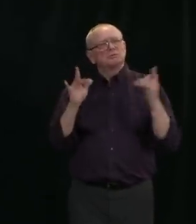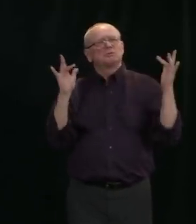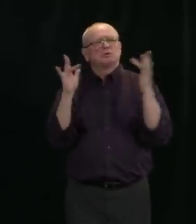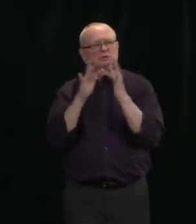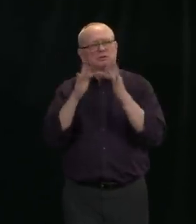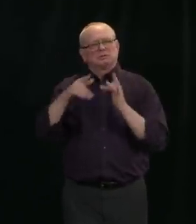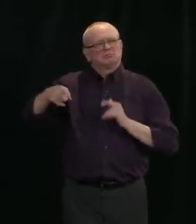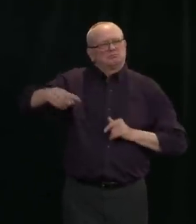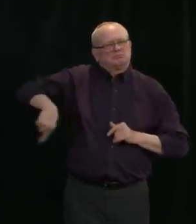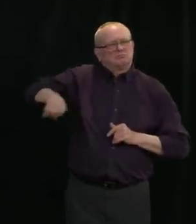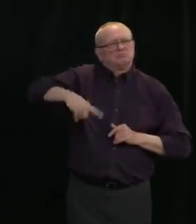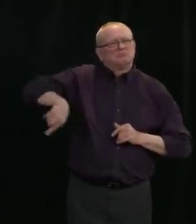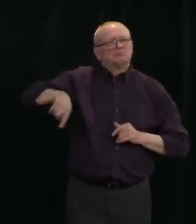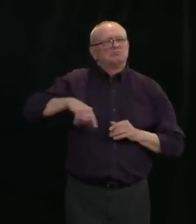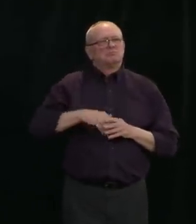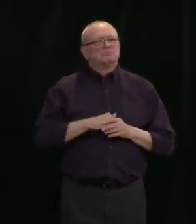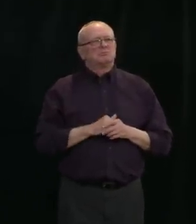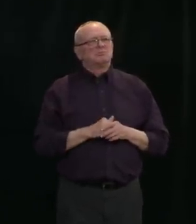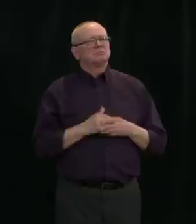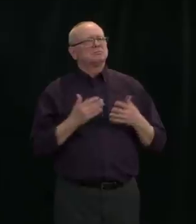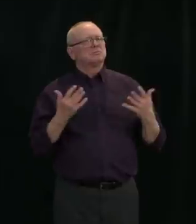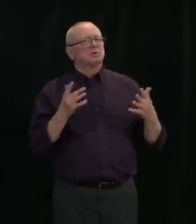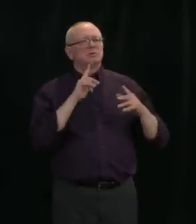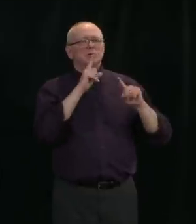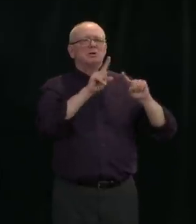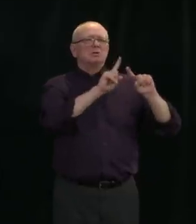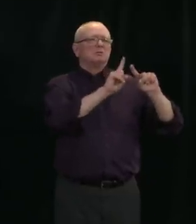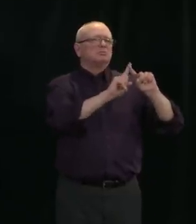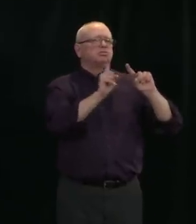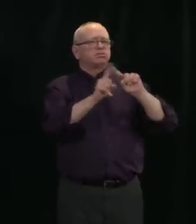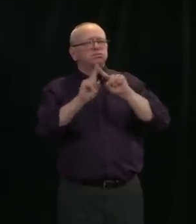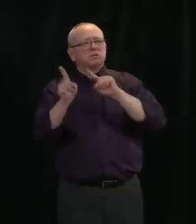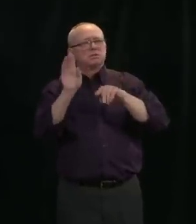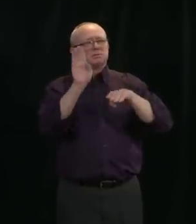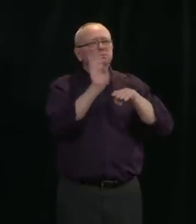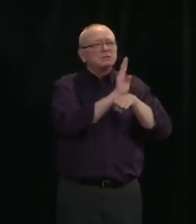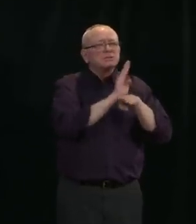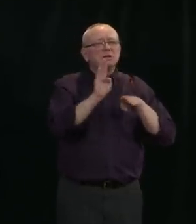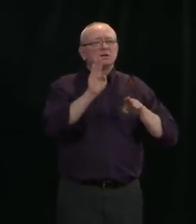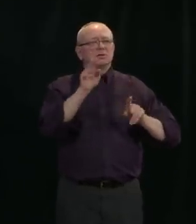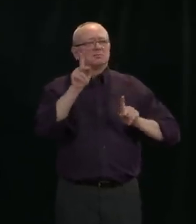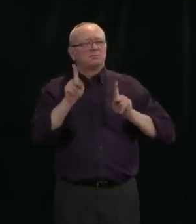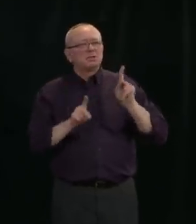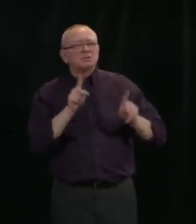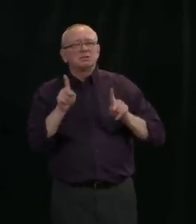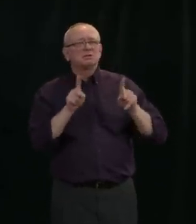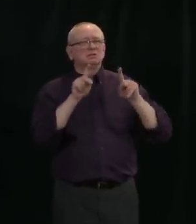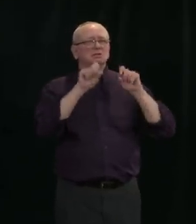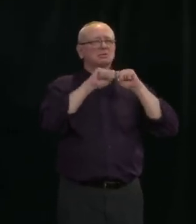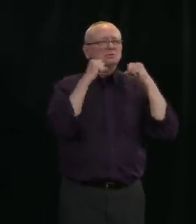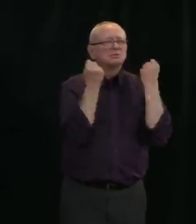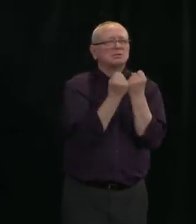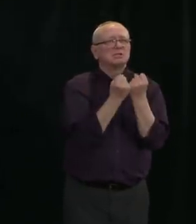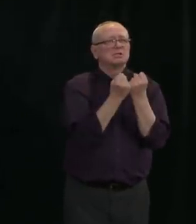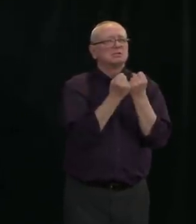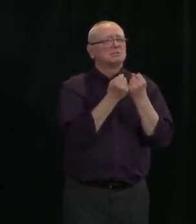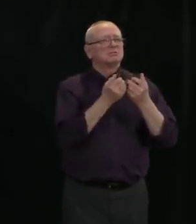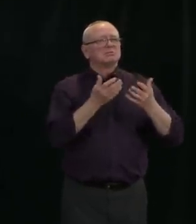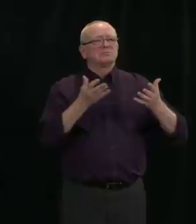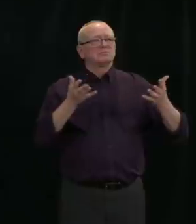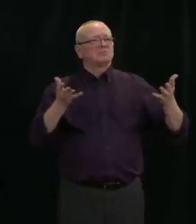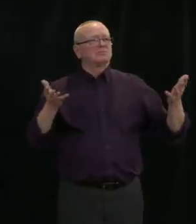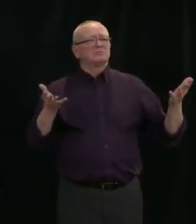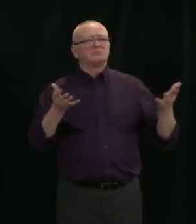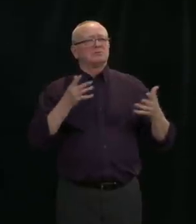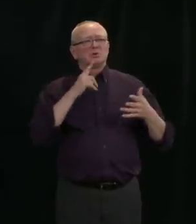these contributions by businesses and civil society groups to include Albertans in many other walks of life. Among them